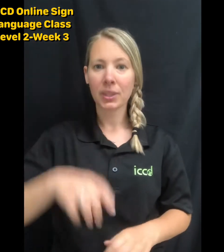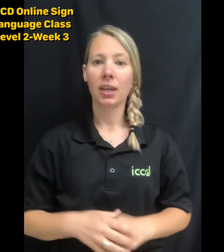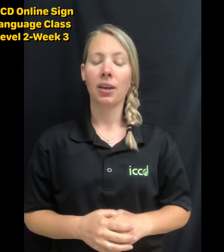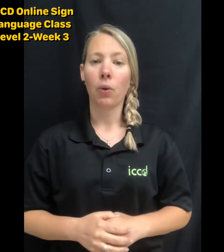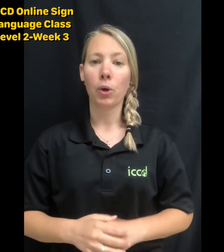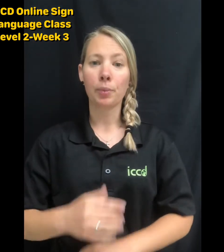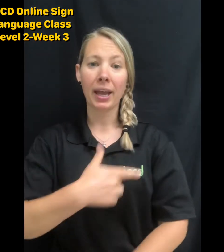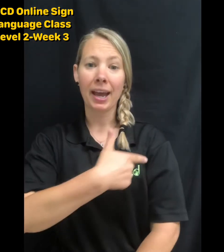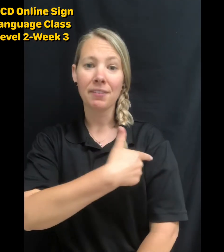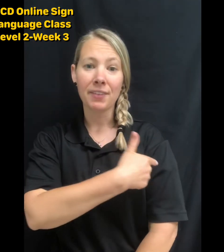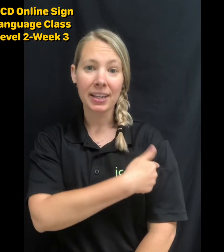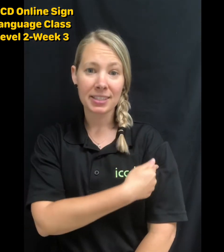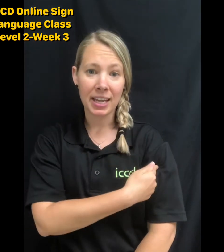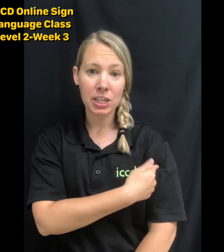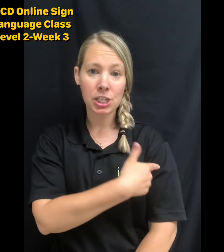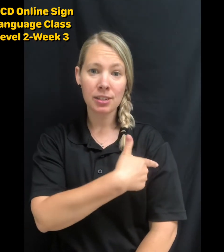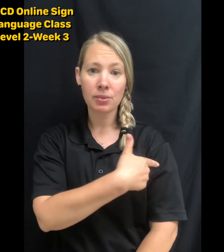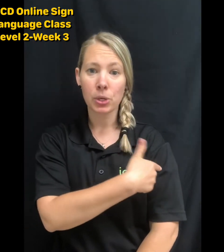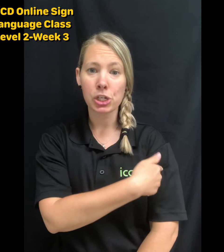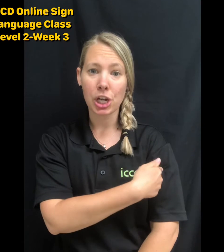Or you might have a vaccination, or a shot.